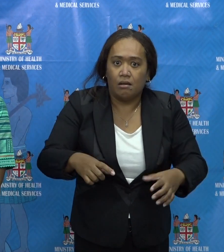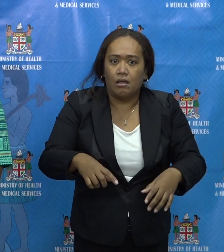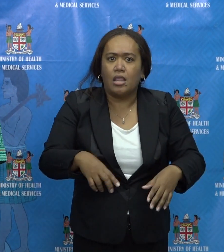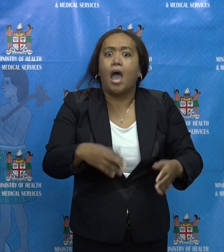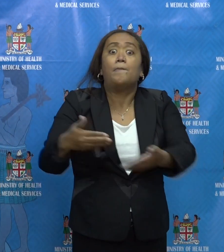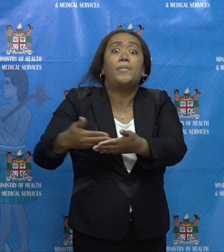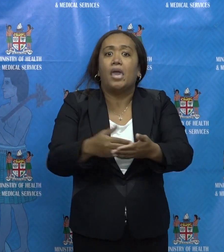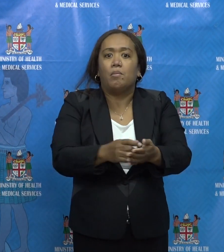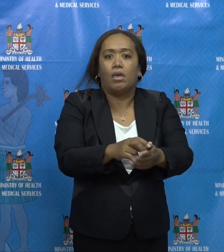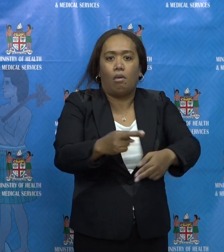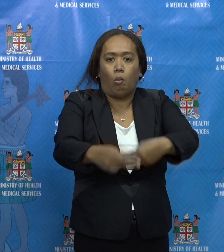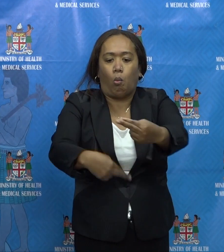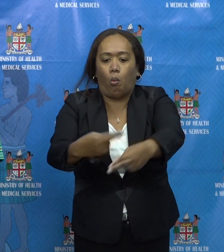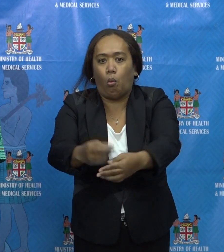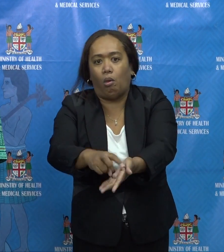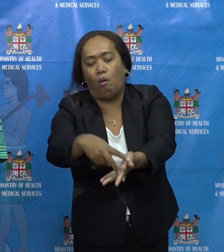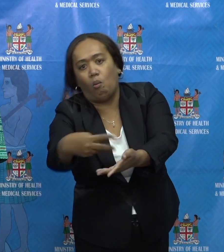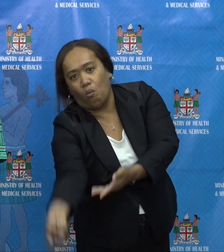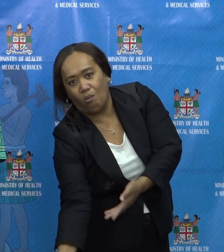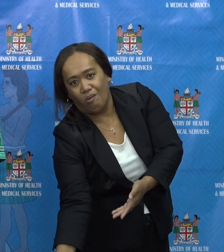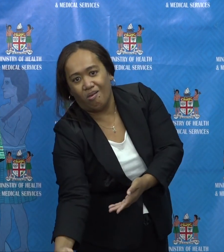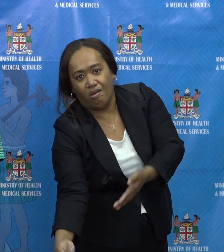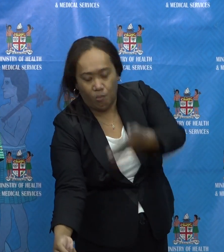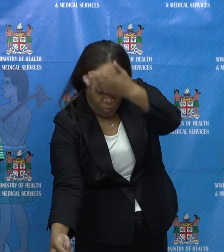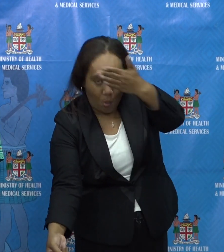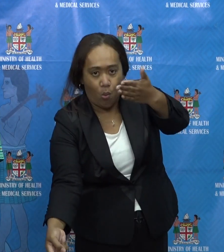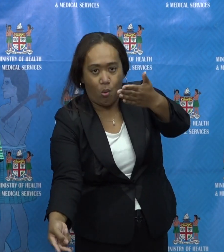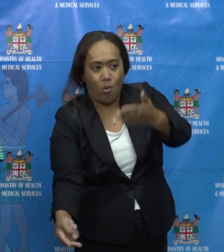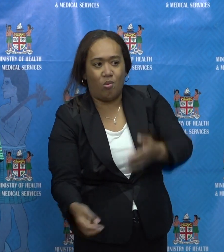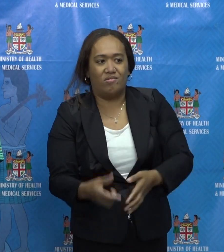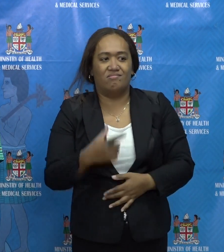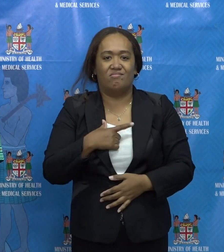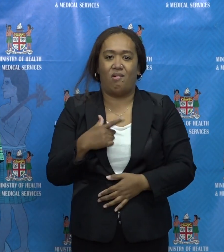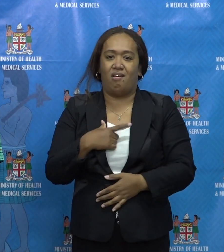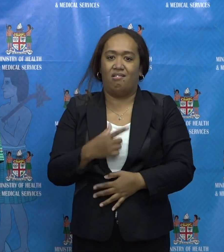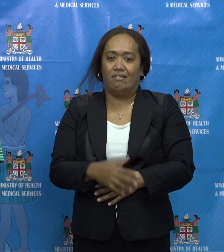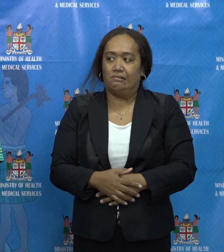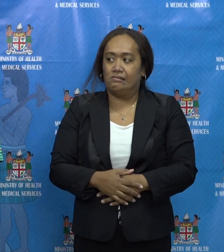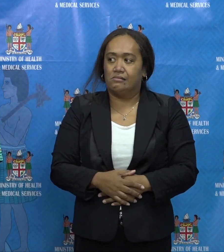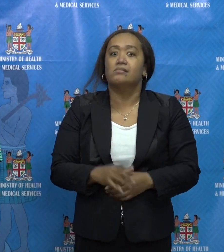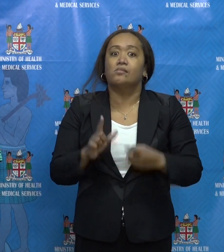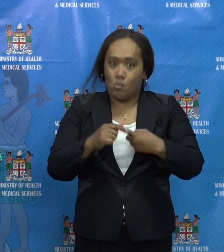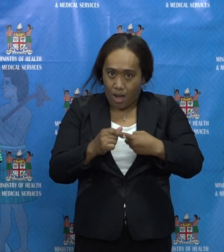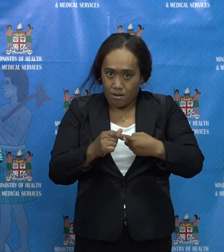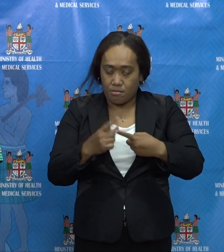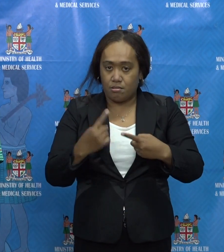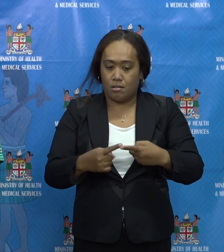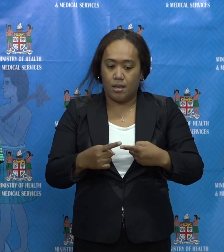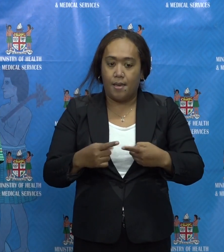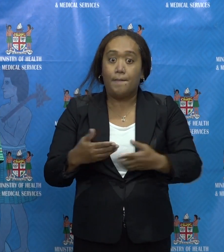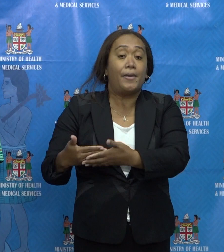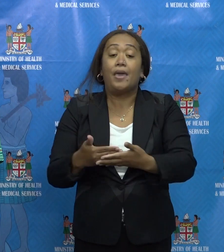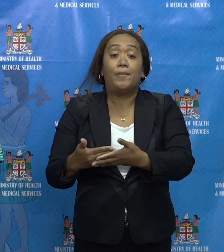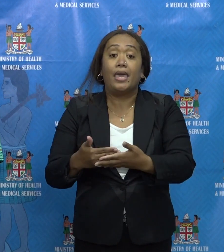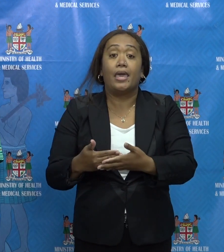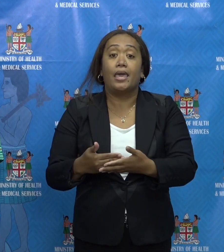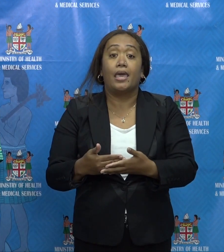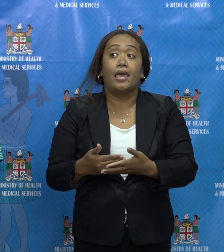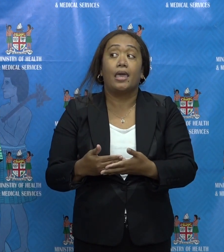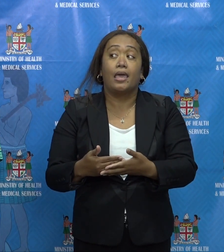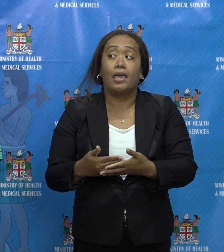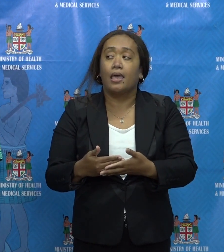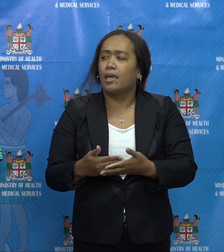rolled off the bed, but we know for sure the baby was not